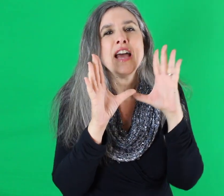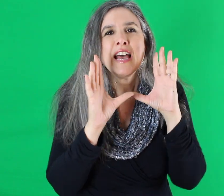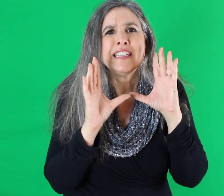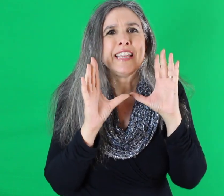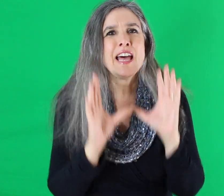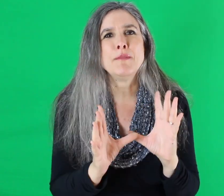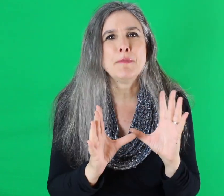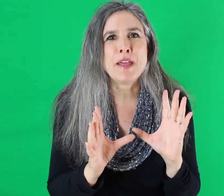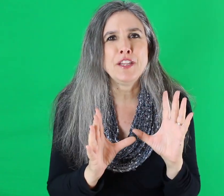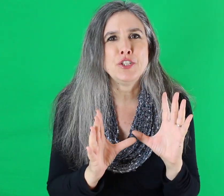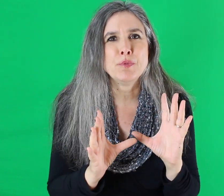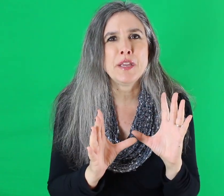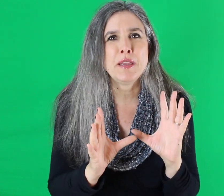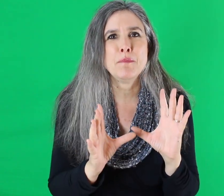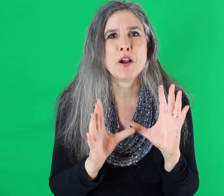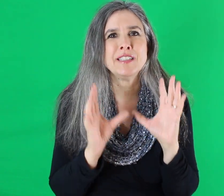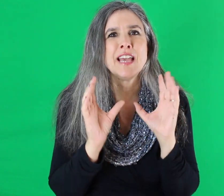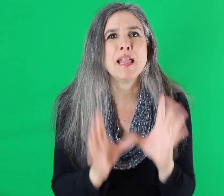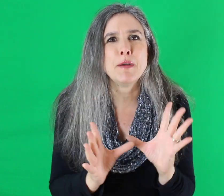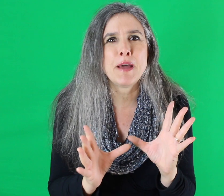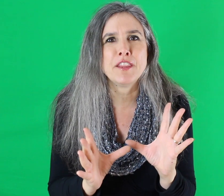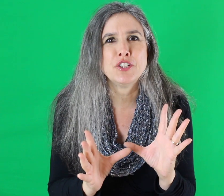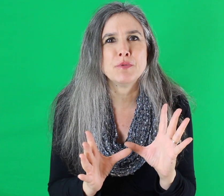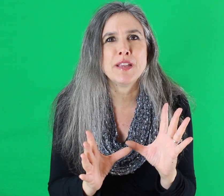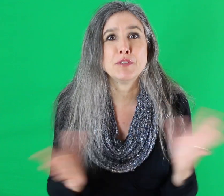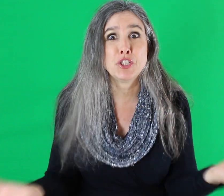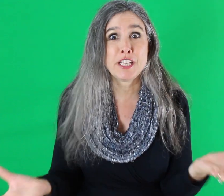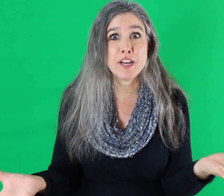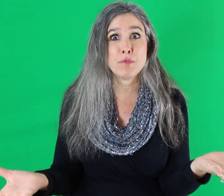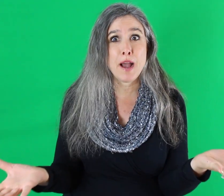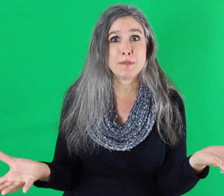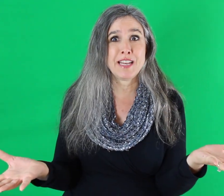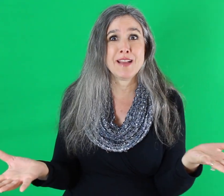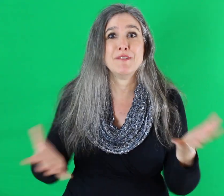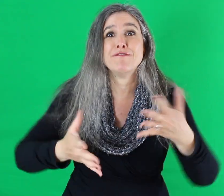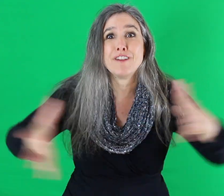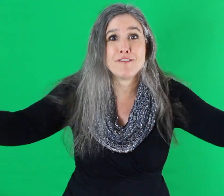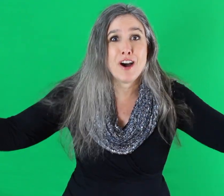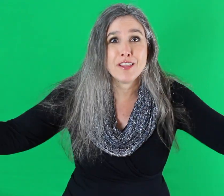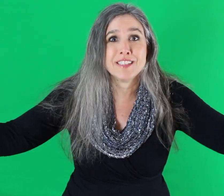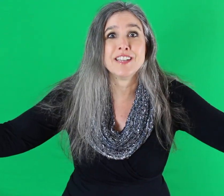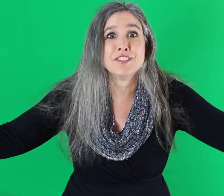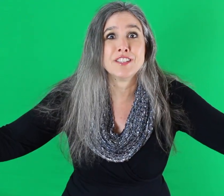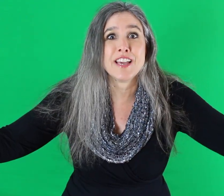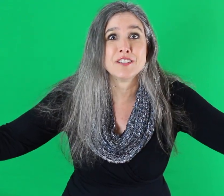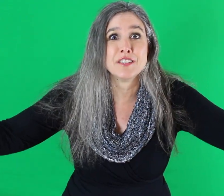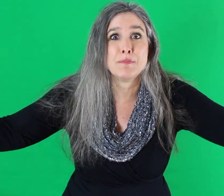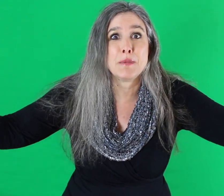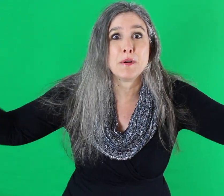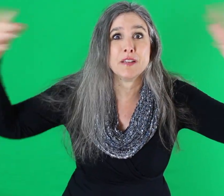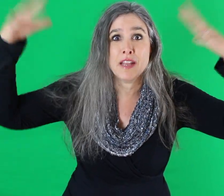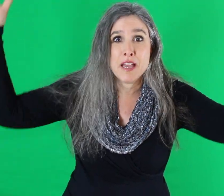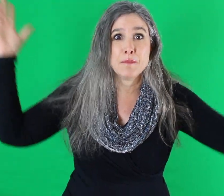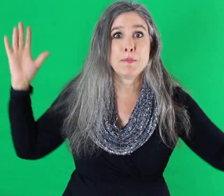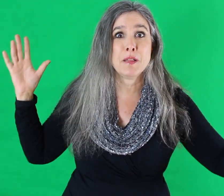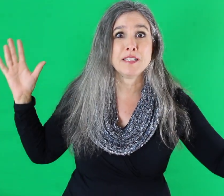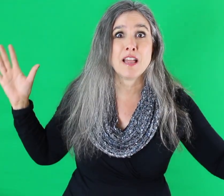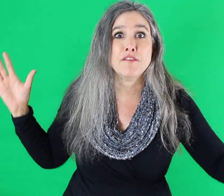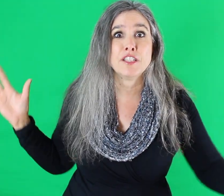tell him about the dream, Martin, tell him about the dream. So she interrupted him in front of all these hundreds of thousands of people and people on television